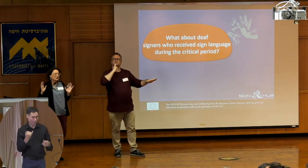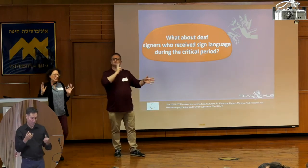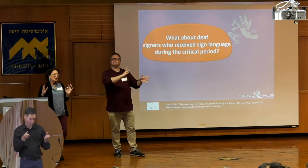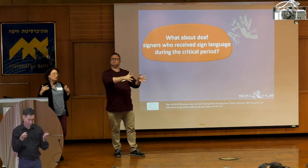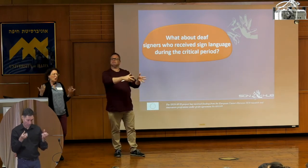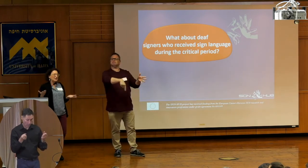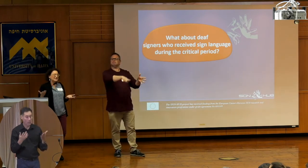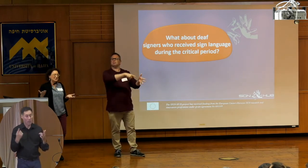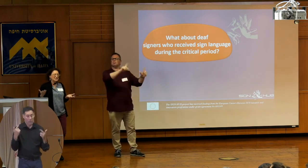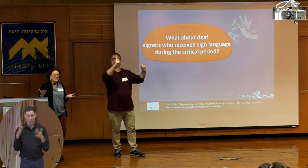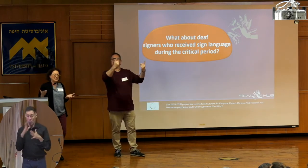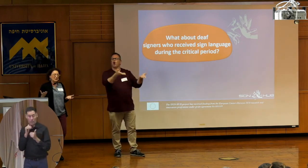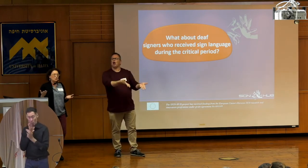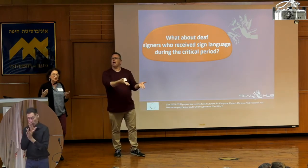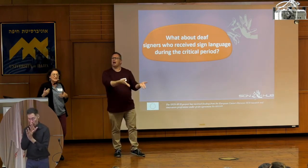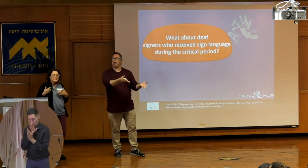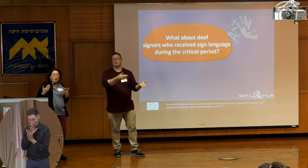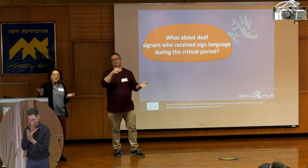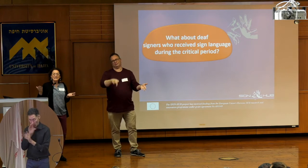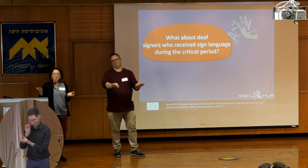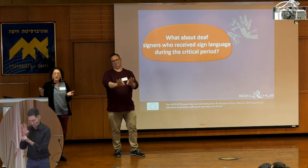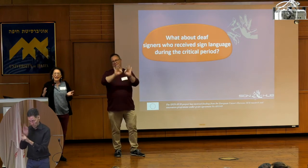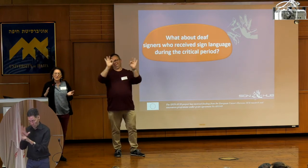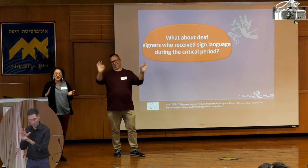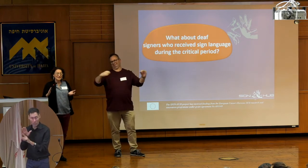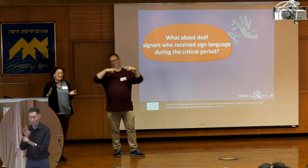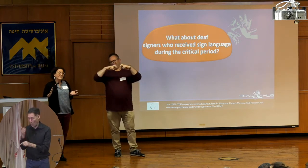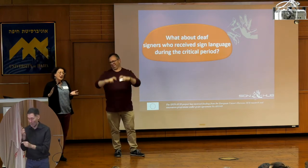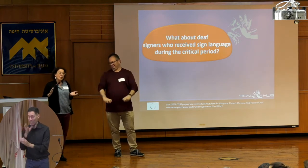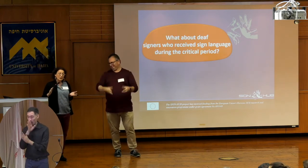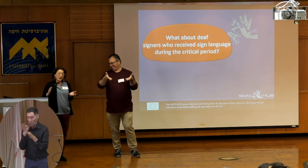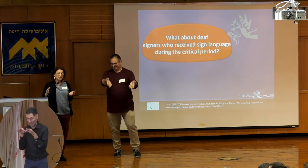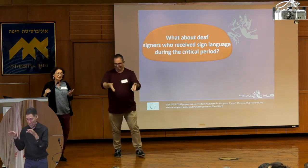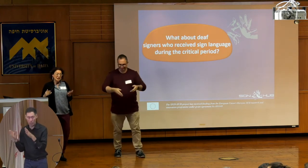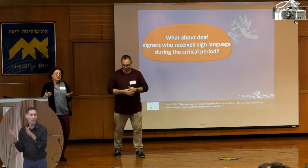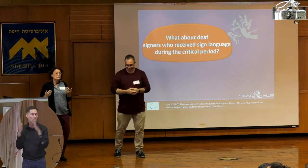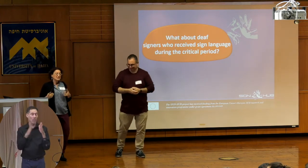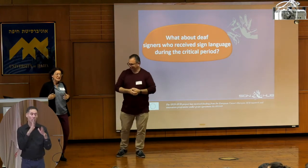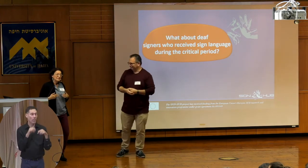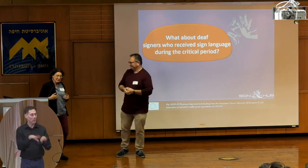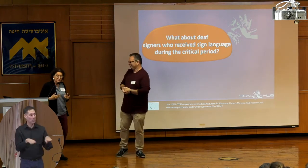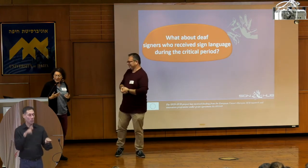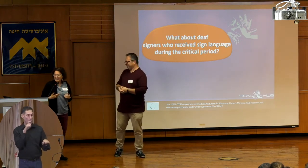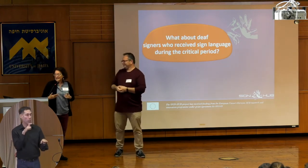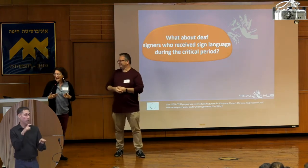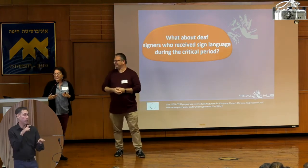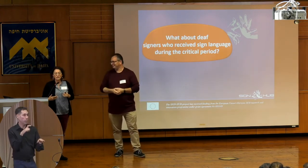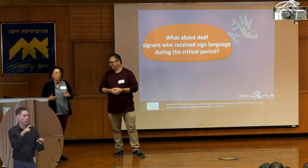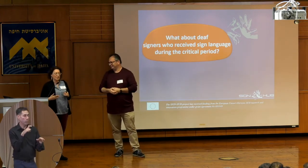only talked about orally trained people who receive only spoken languages. What about children who receive sign language from